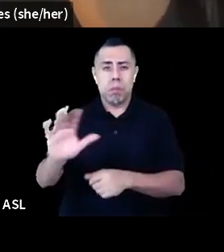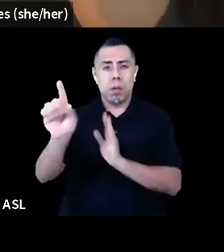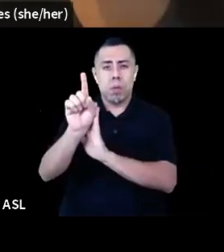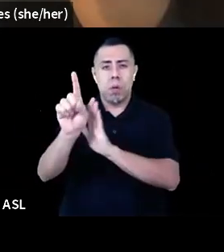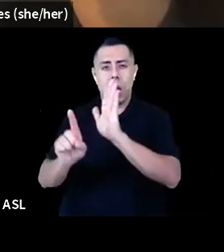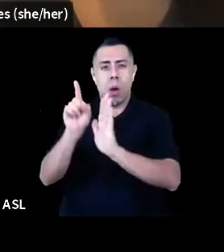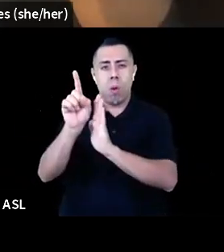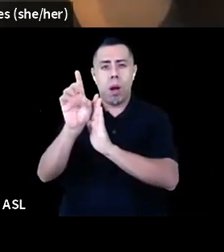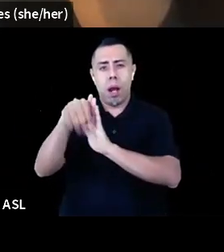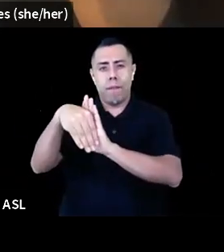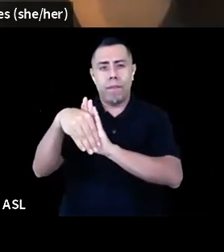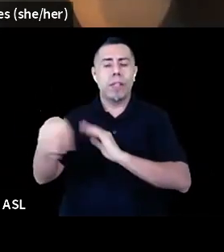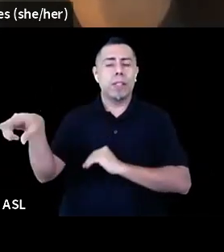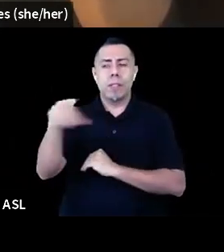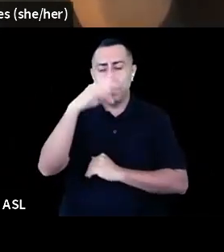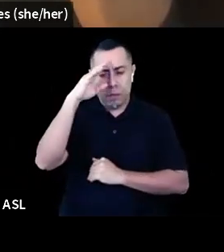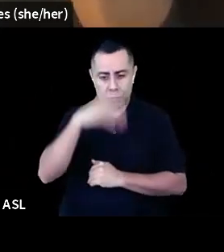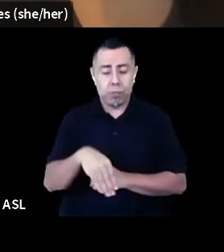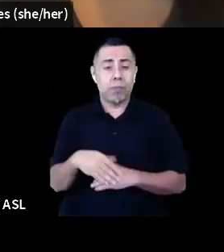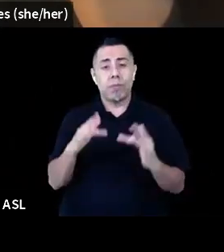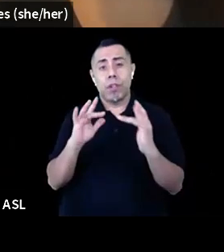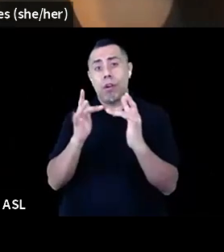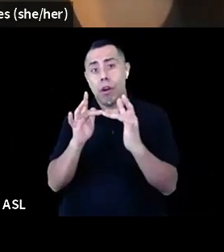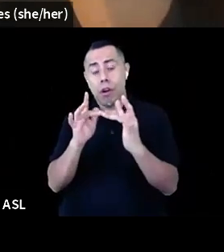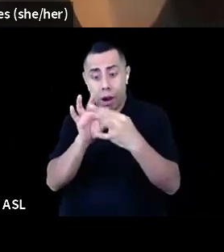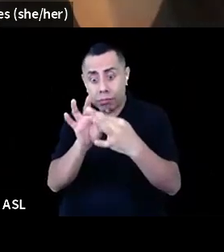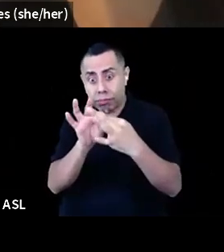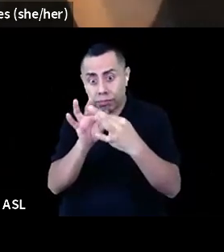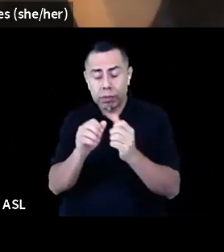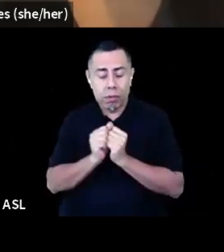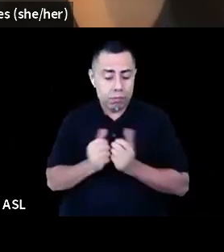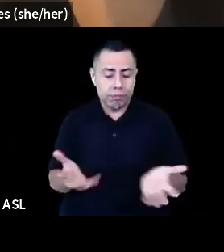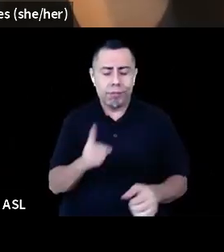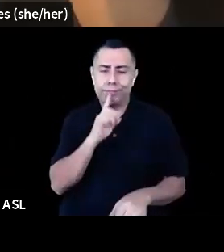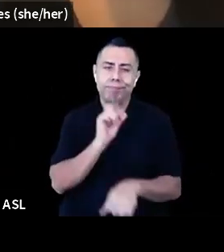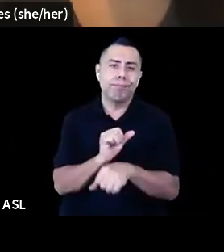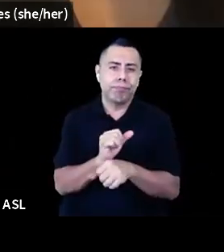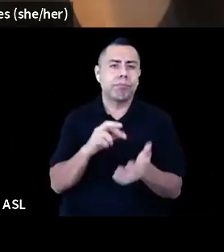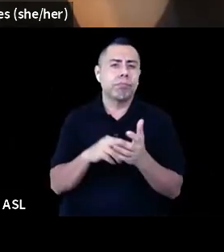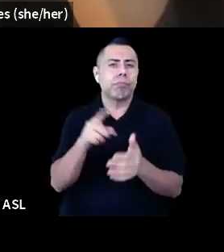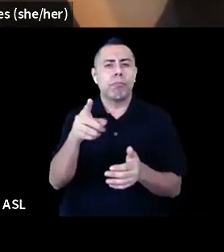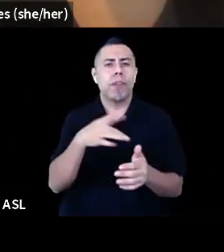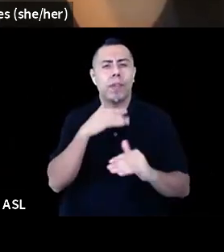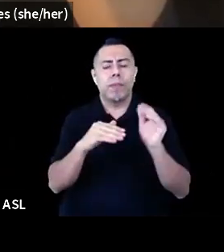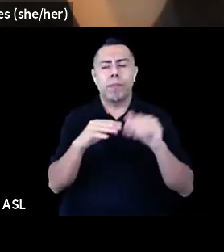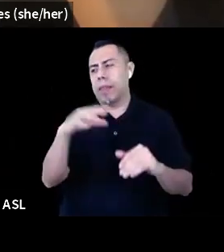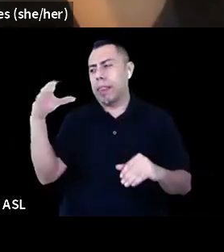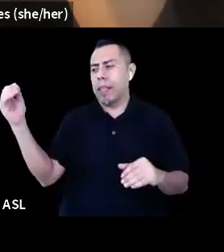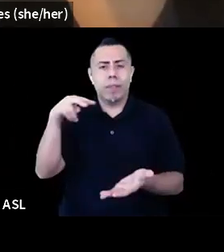is very real, please feel free to leave and come back, stand up, turn your camera off, do what you need to do to take care of yourself at